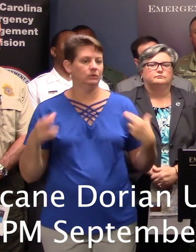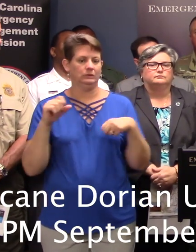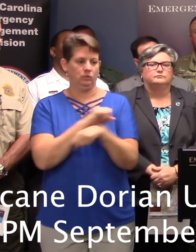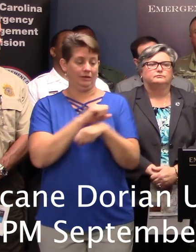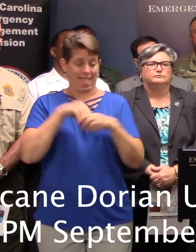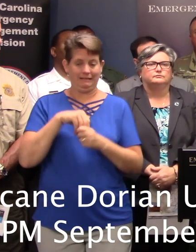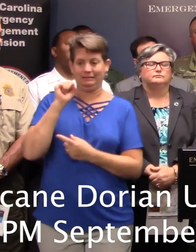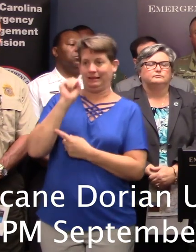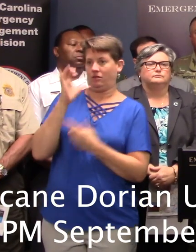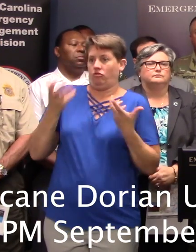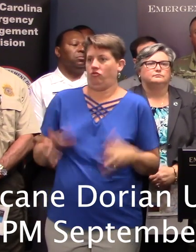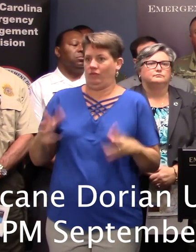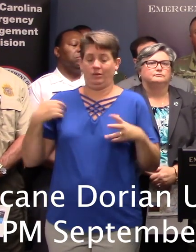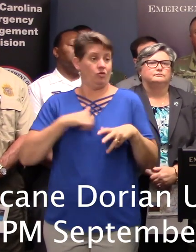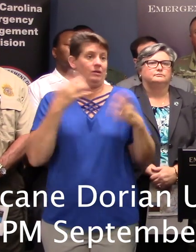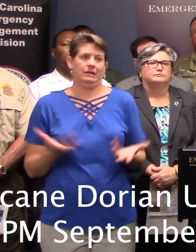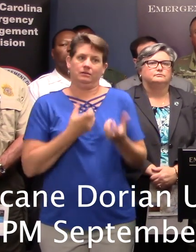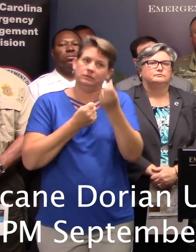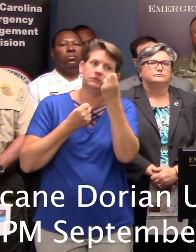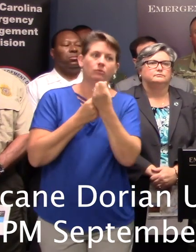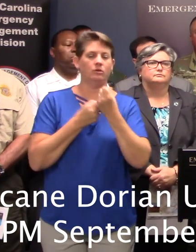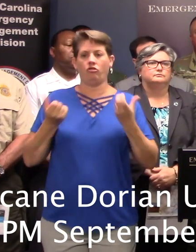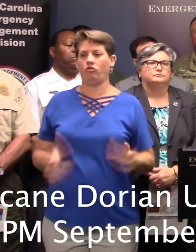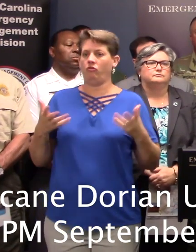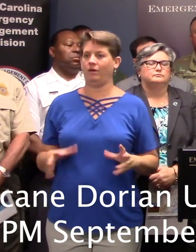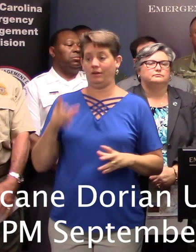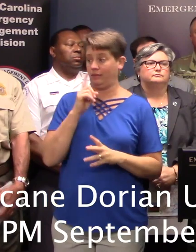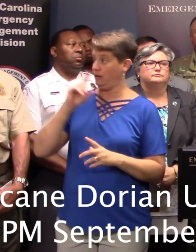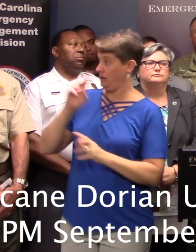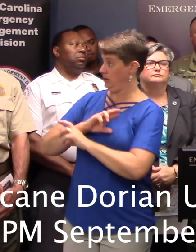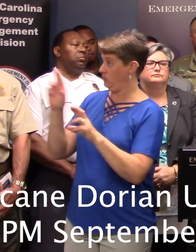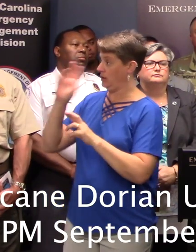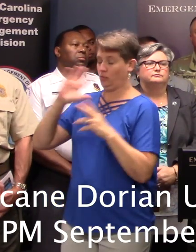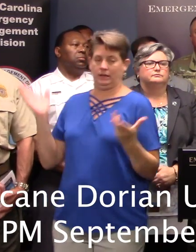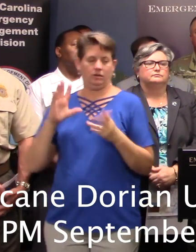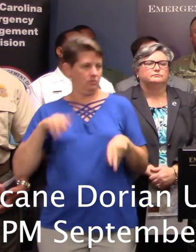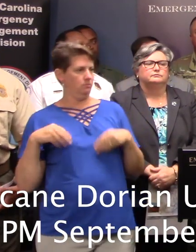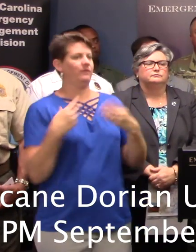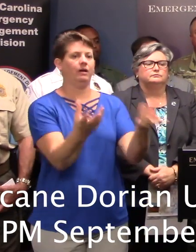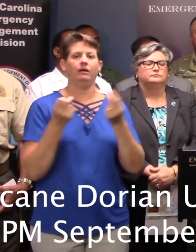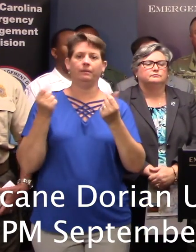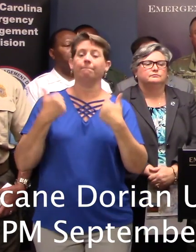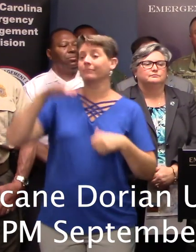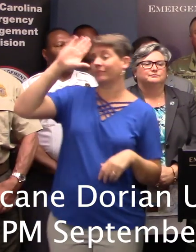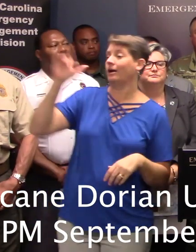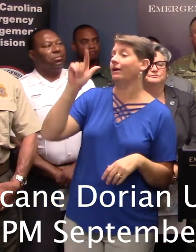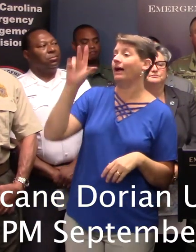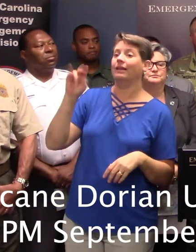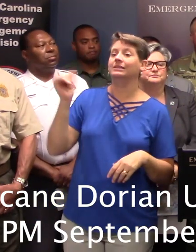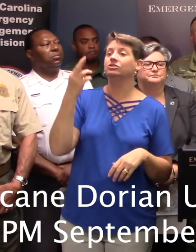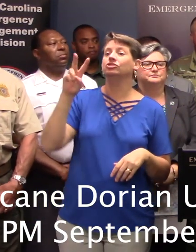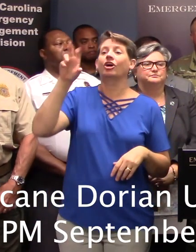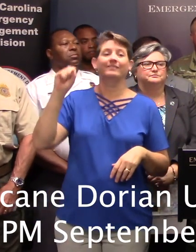in the state right now. So we are in support of the state. When they request FEMA assistance, we'll be ready to provide it. I'm Alan Jarvis. I'm the federal